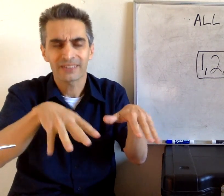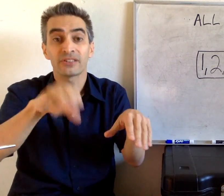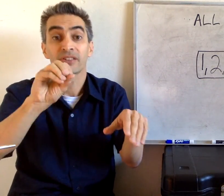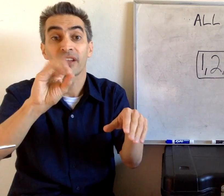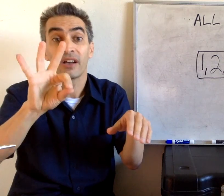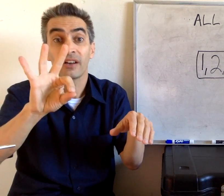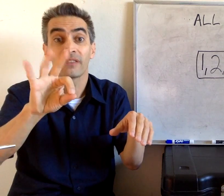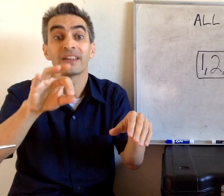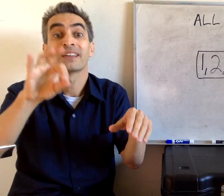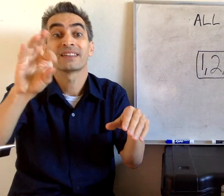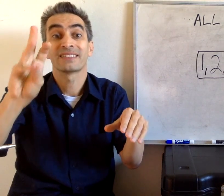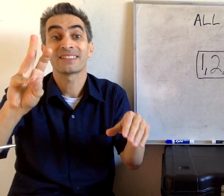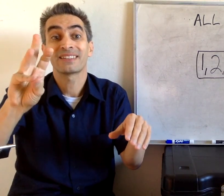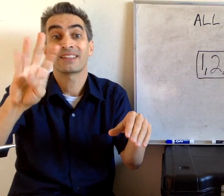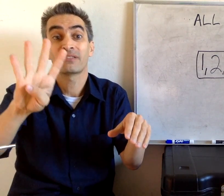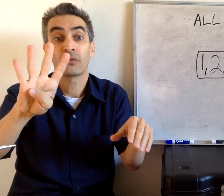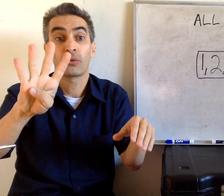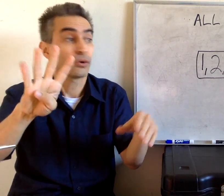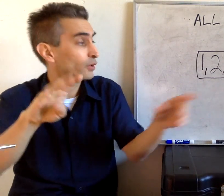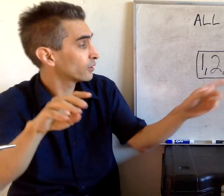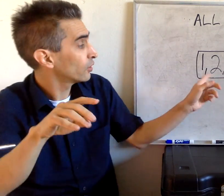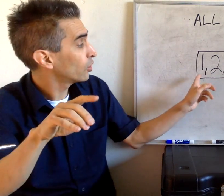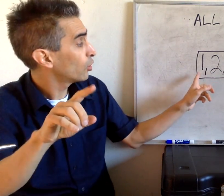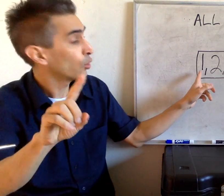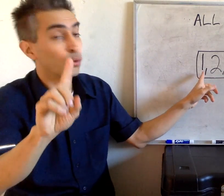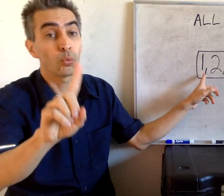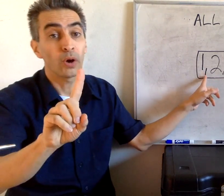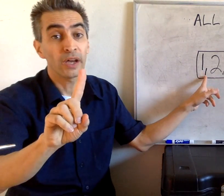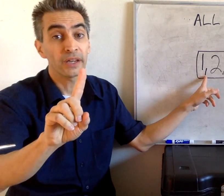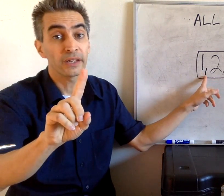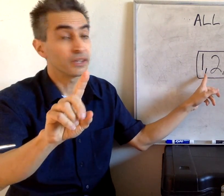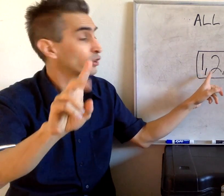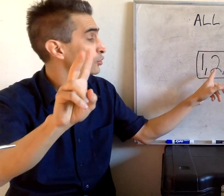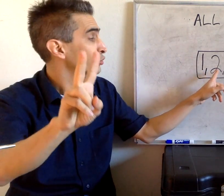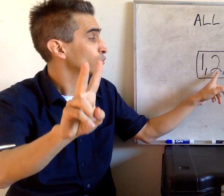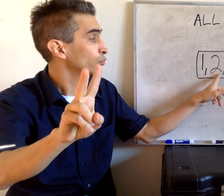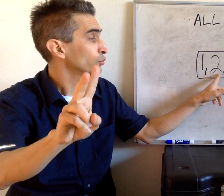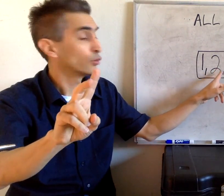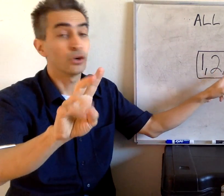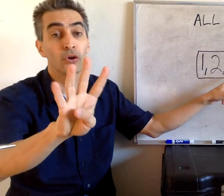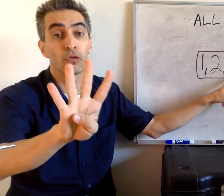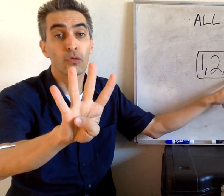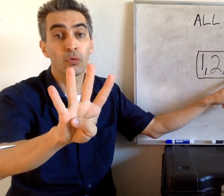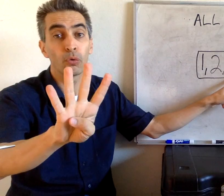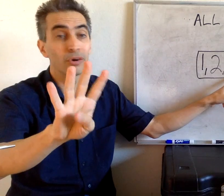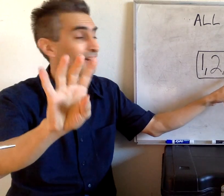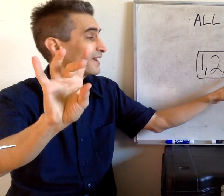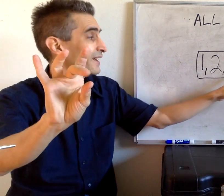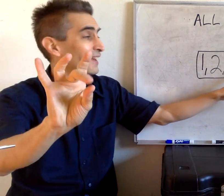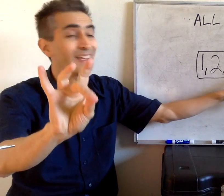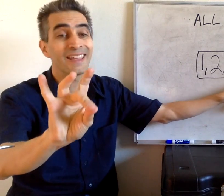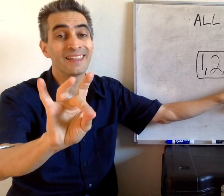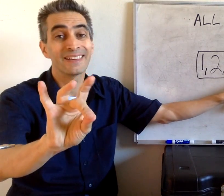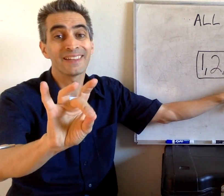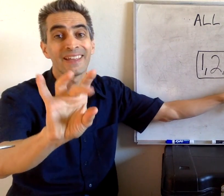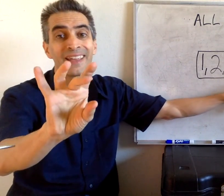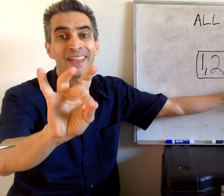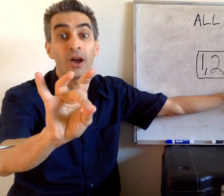all factors of 64. We've got 1, 2, 4, 8, 8.